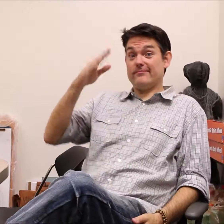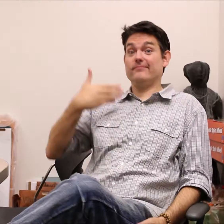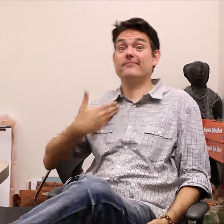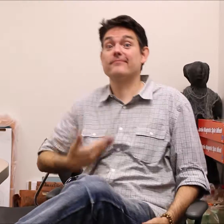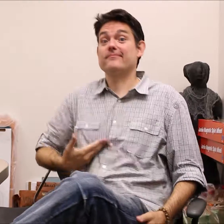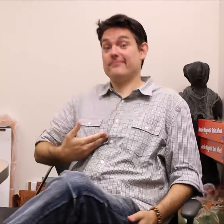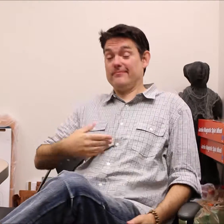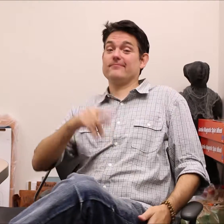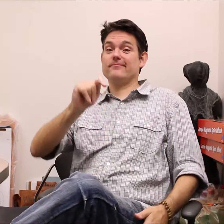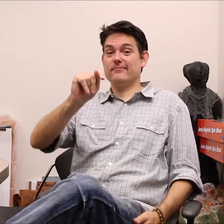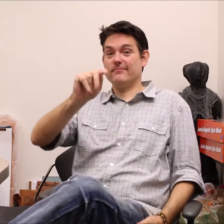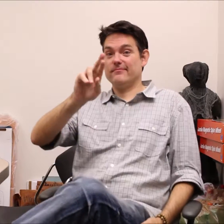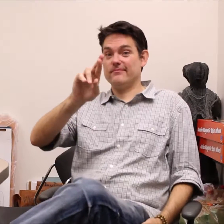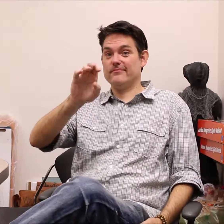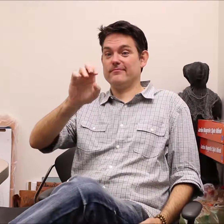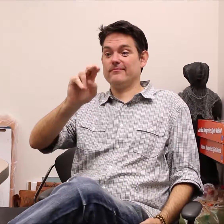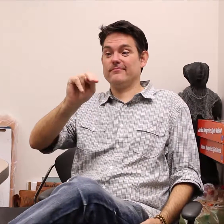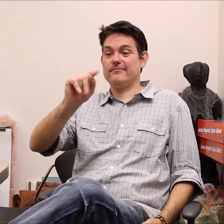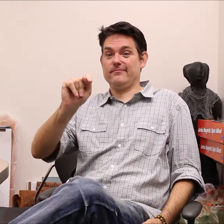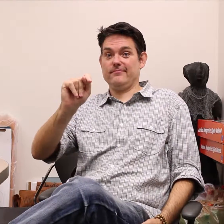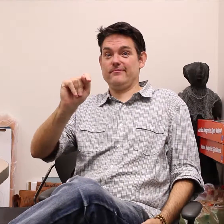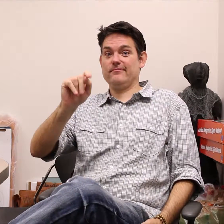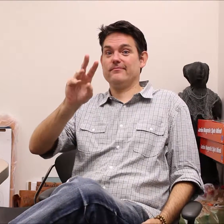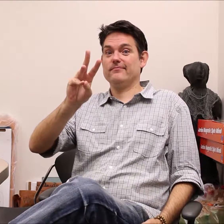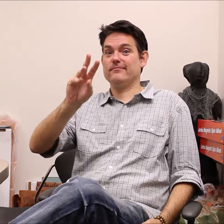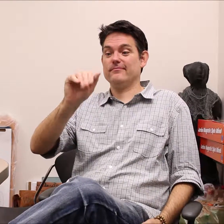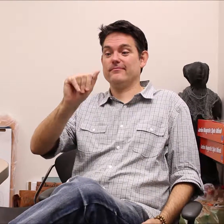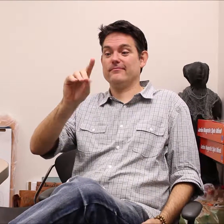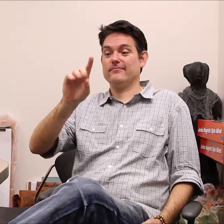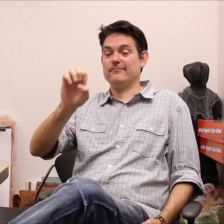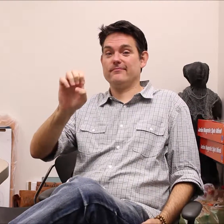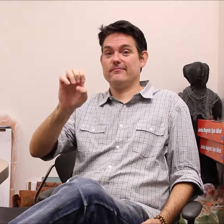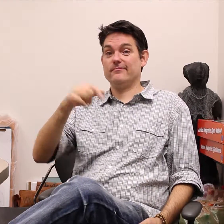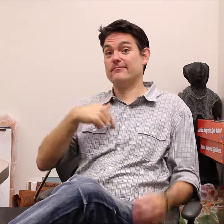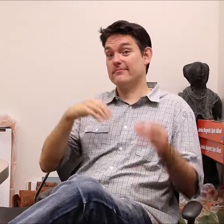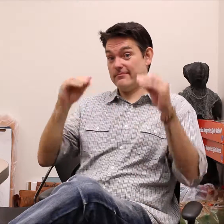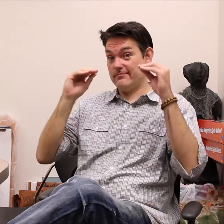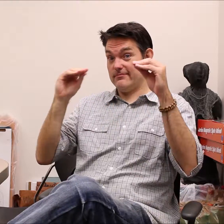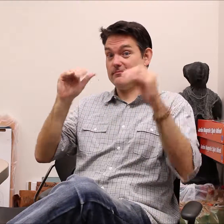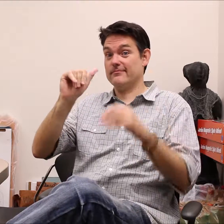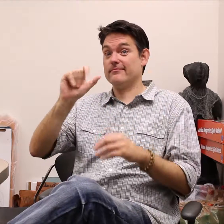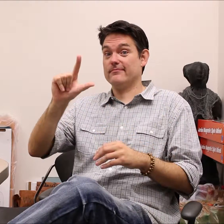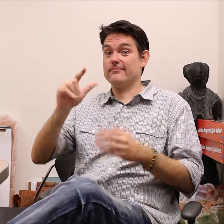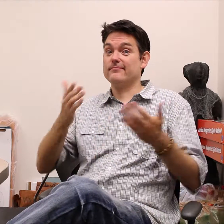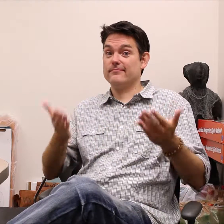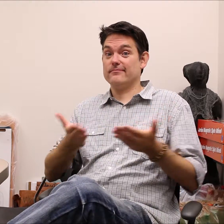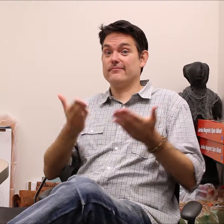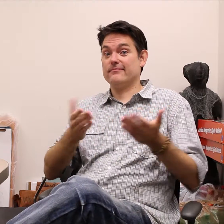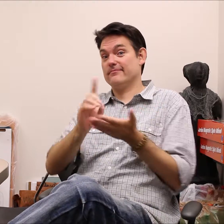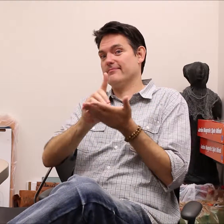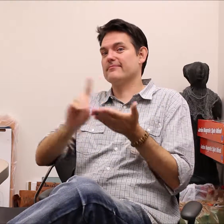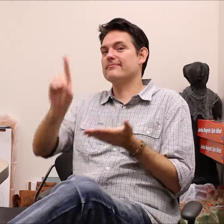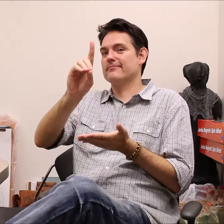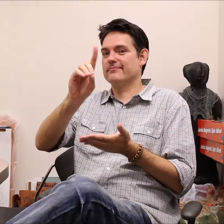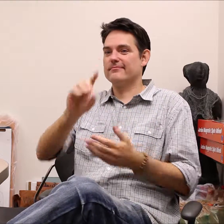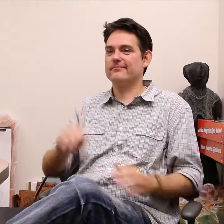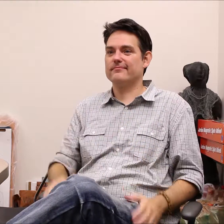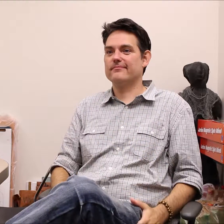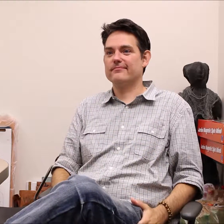Hello, I am Trent Wade and I teach ASL, American Sign Language, here